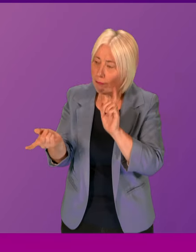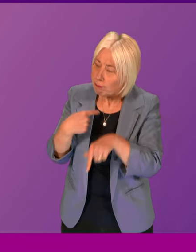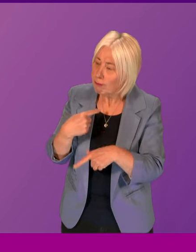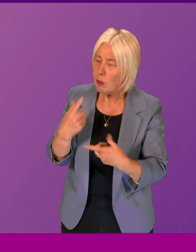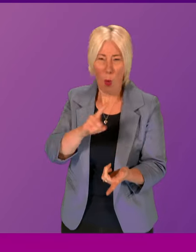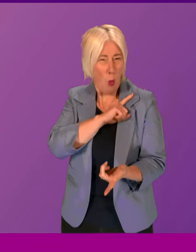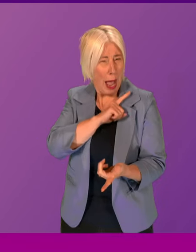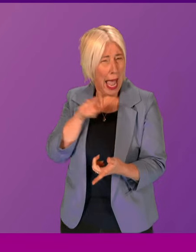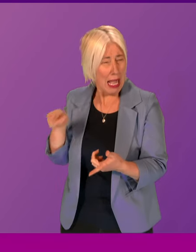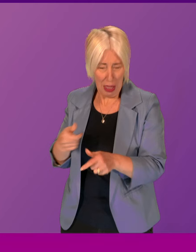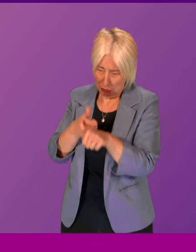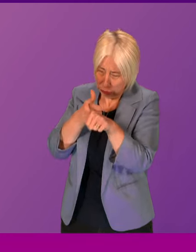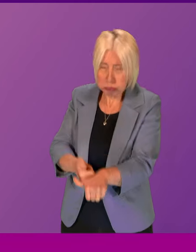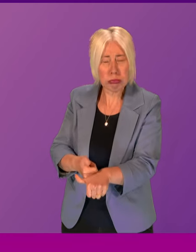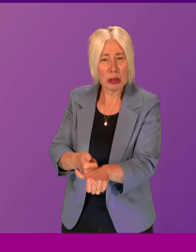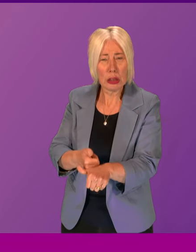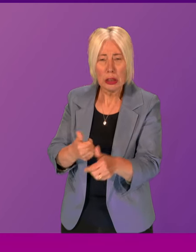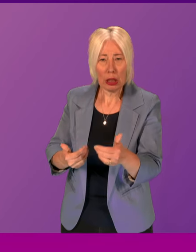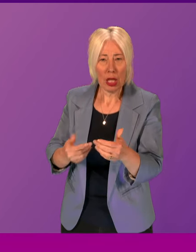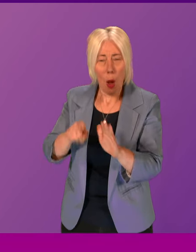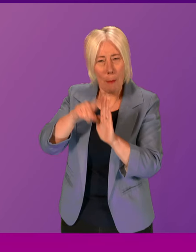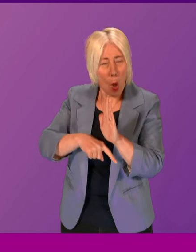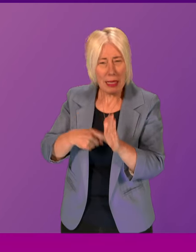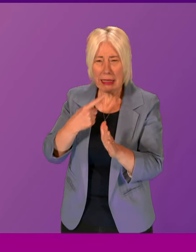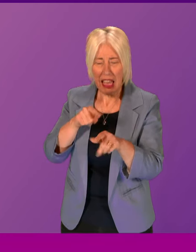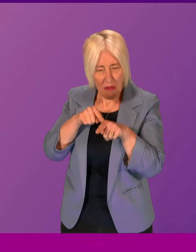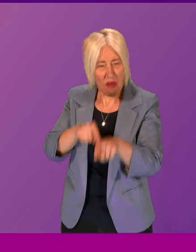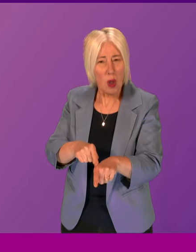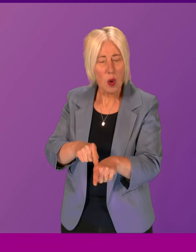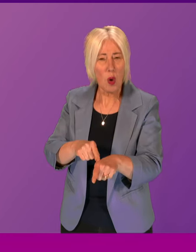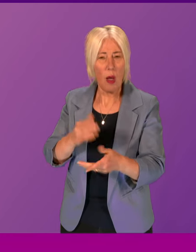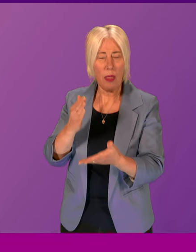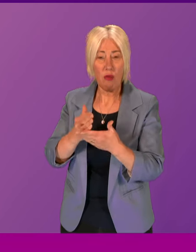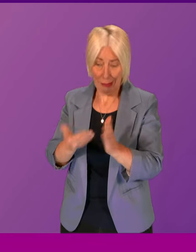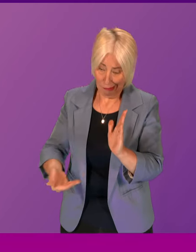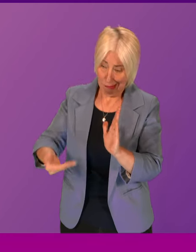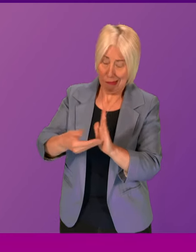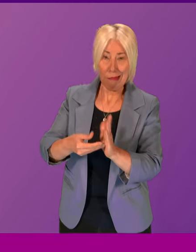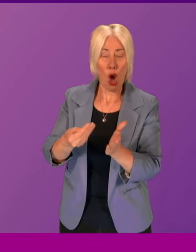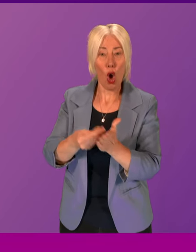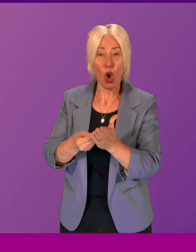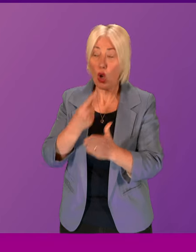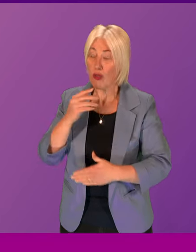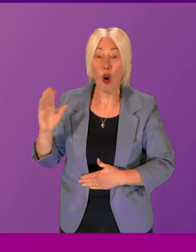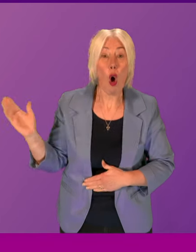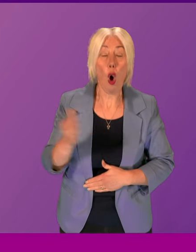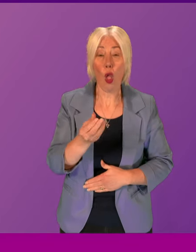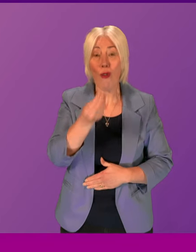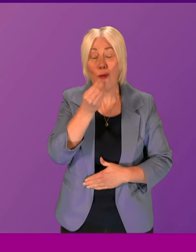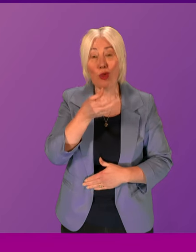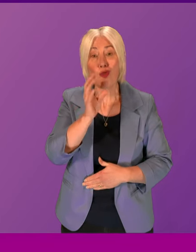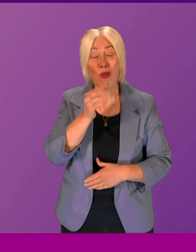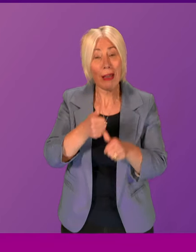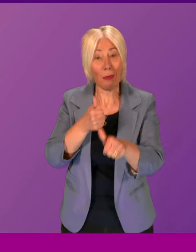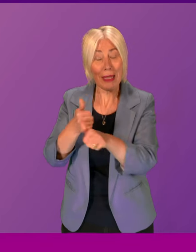of why they're insisting on pursuing a policy that would arbitrarily add costs to all agri-food businesses, not just those